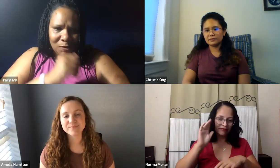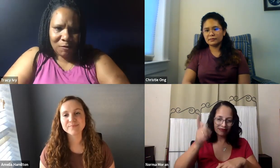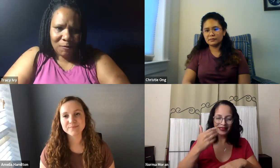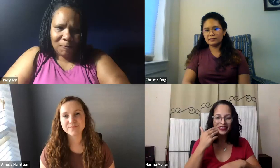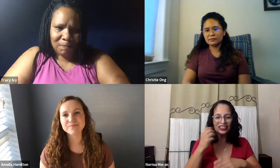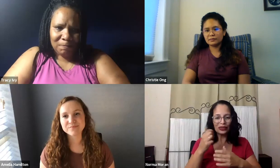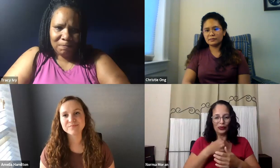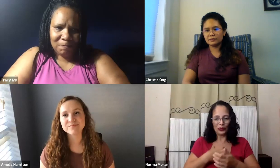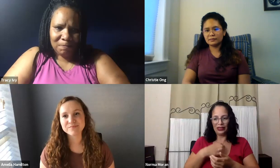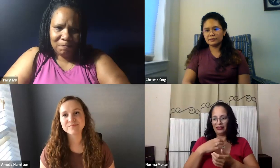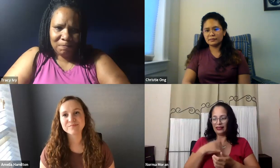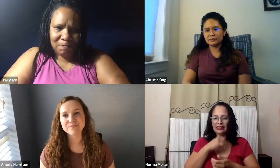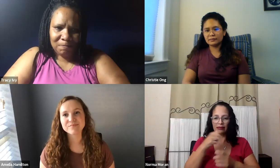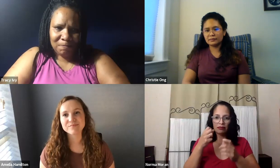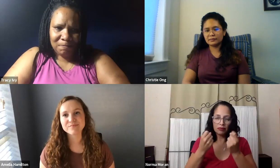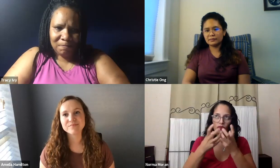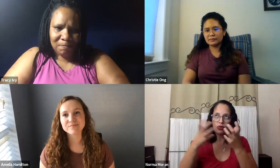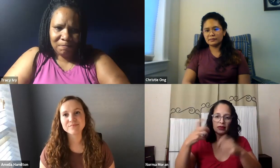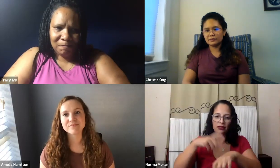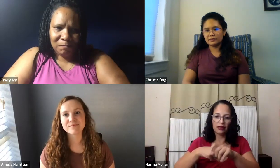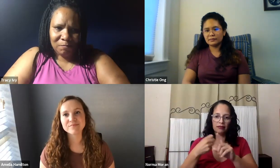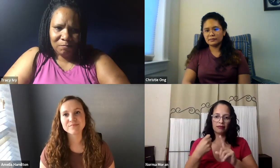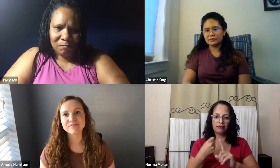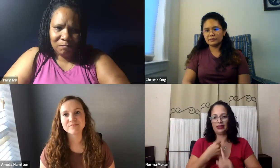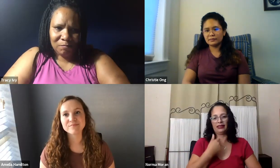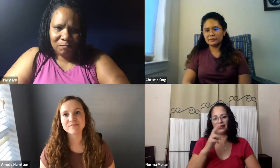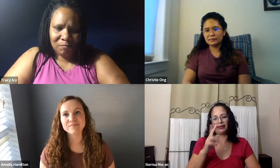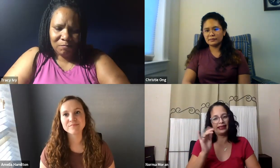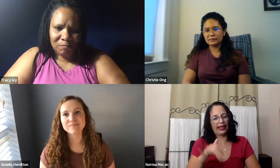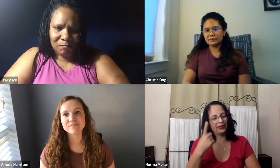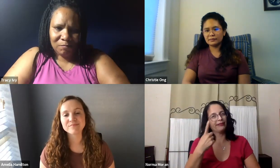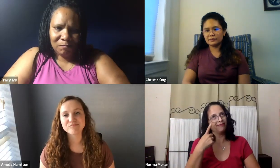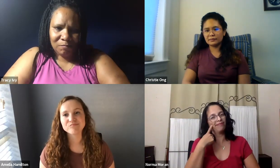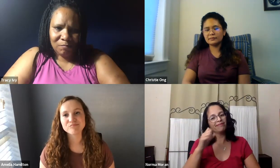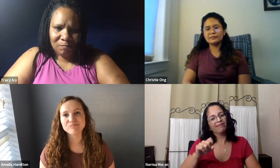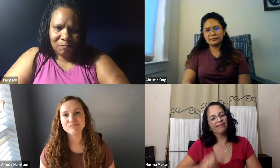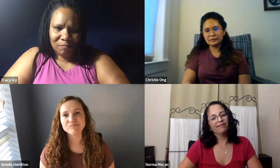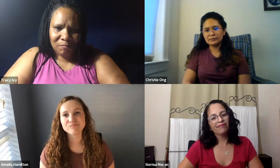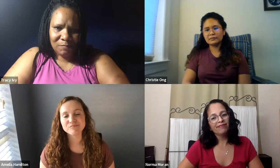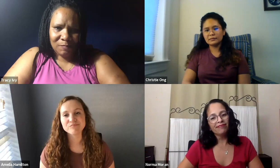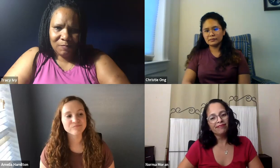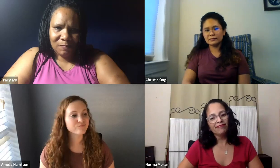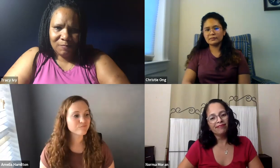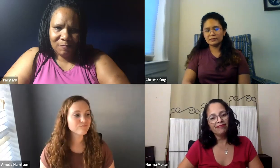But luckily, everything worked out. And I just wish that I hadn't spent so much time beating myself up.